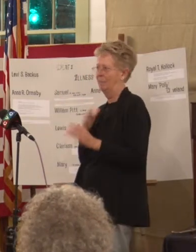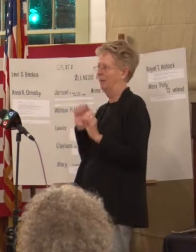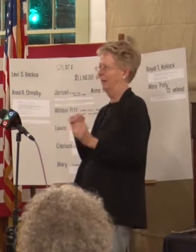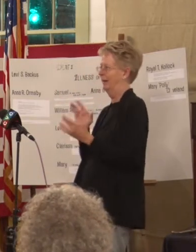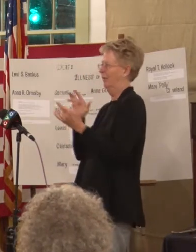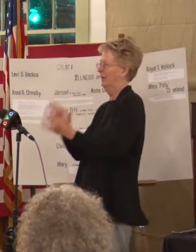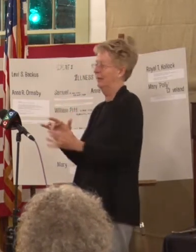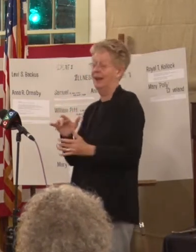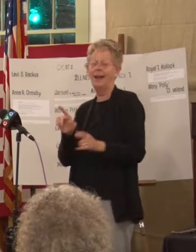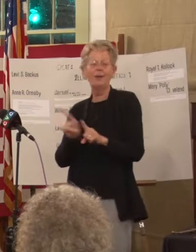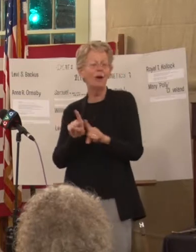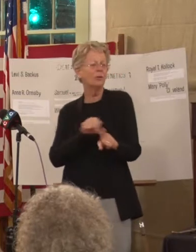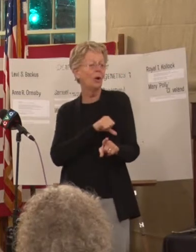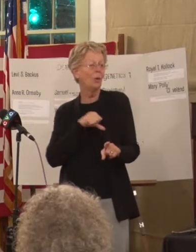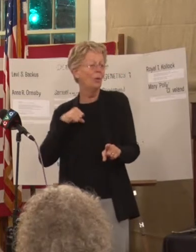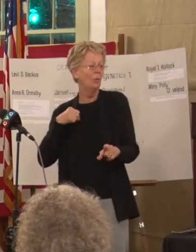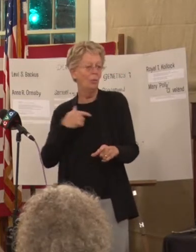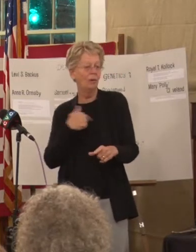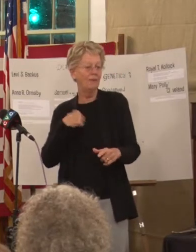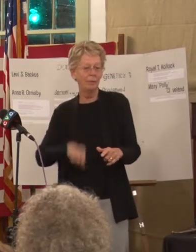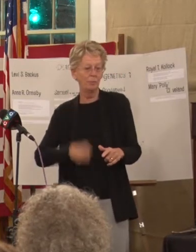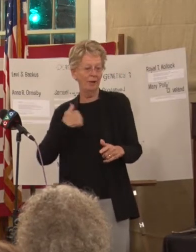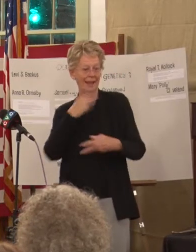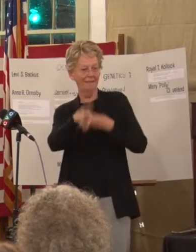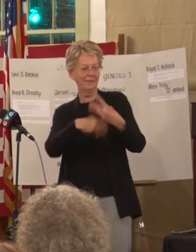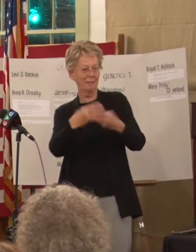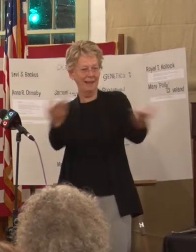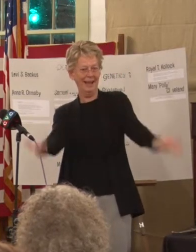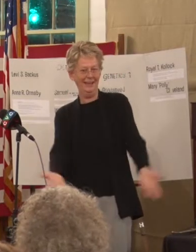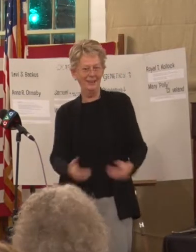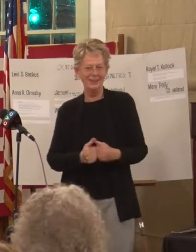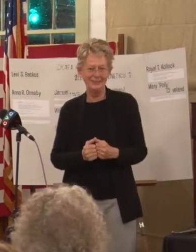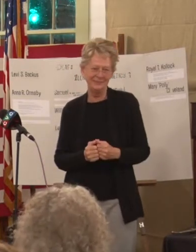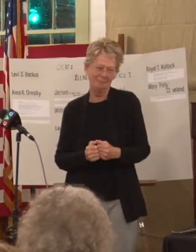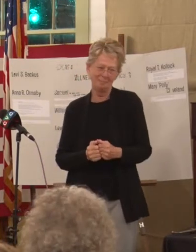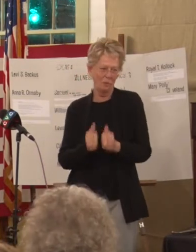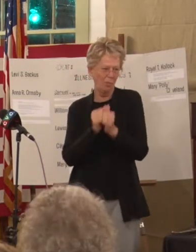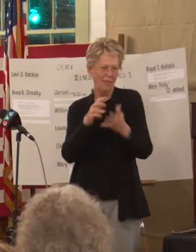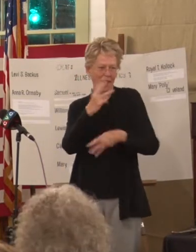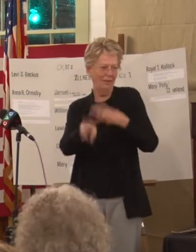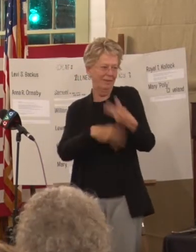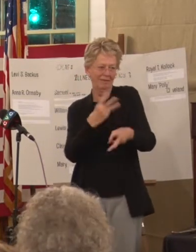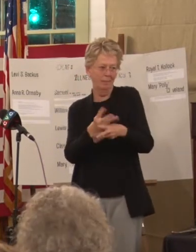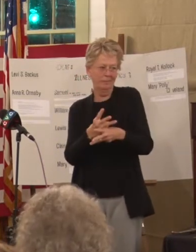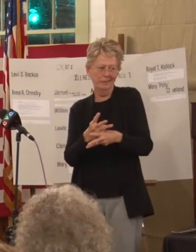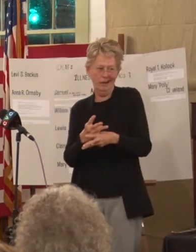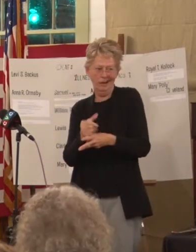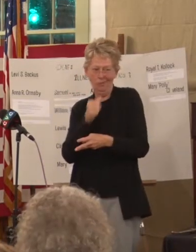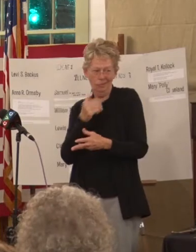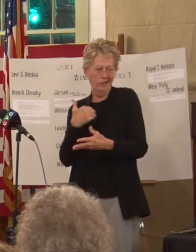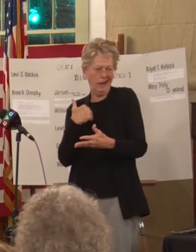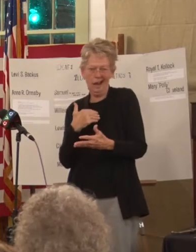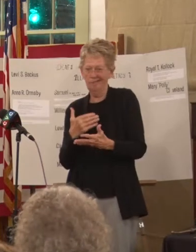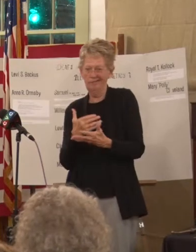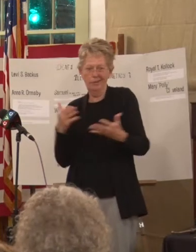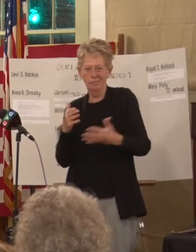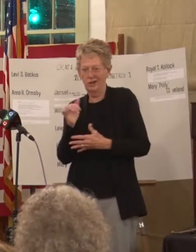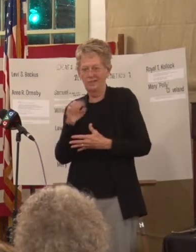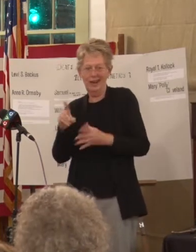very proud also to have some of our alumni here as well. If it weren't for our alumni, we won't have much of history or a museum. So thank you.